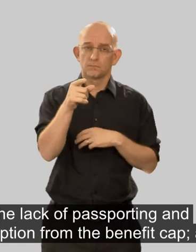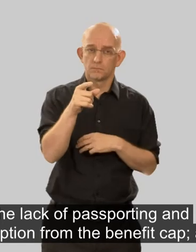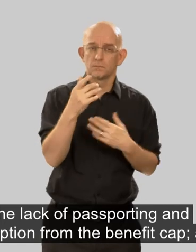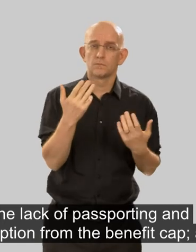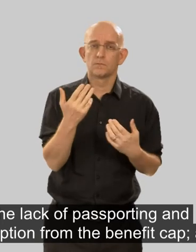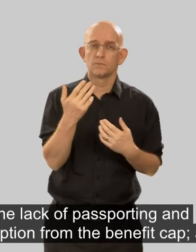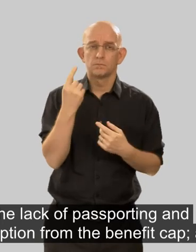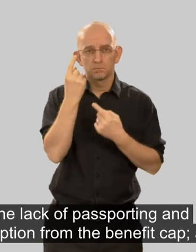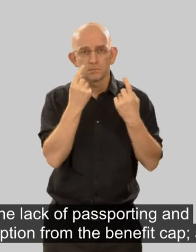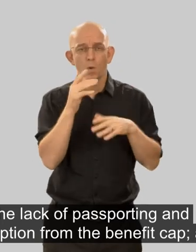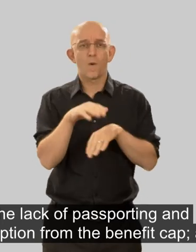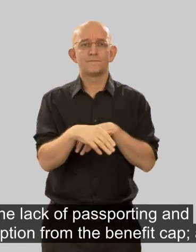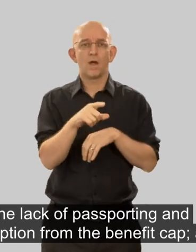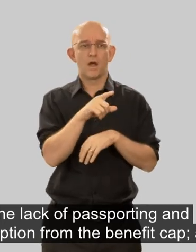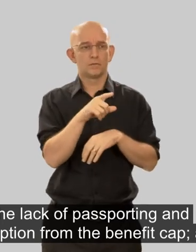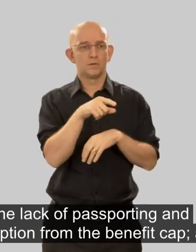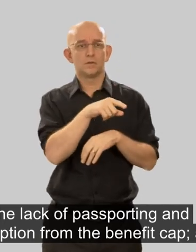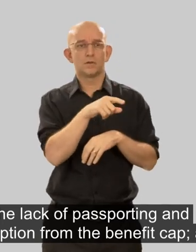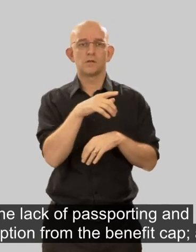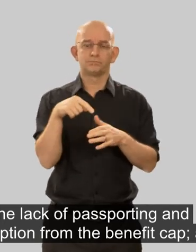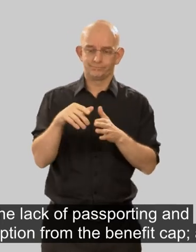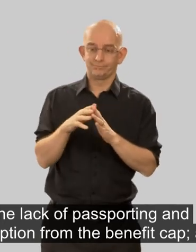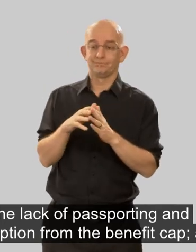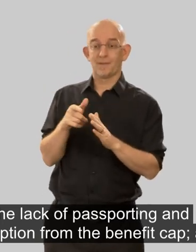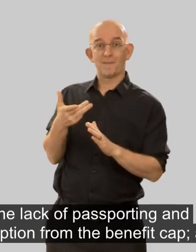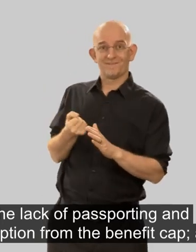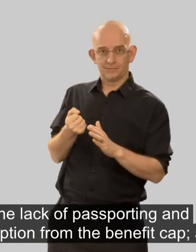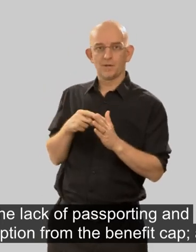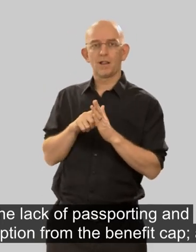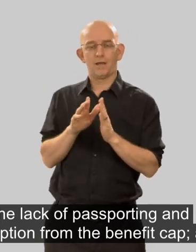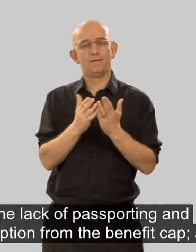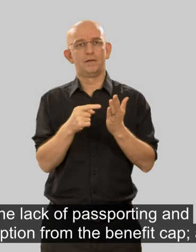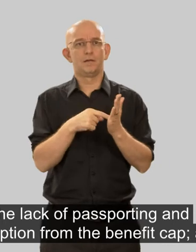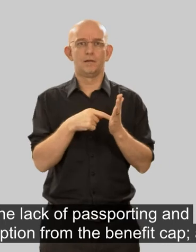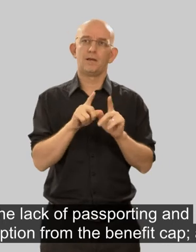the lack of passporting and exemption from the benefit cap and